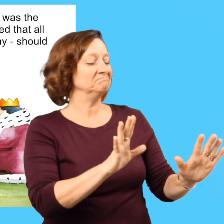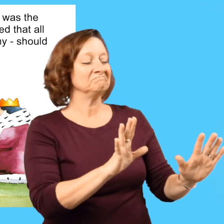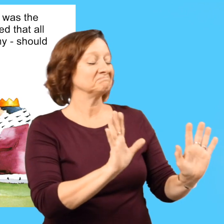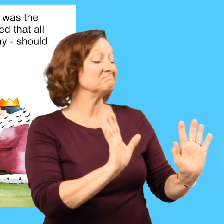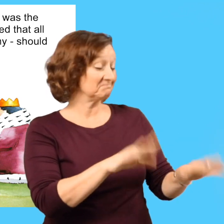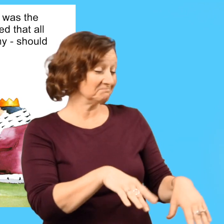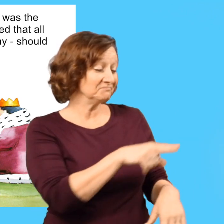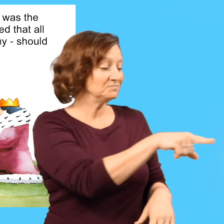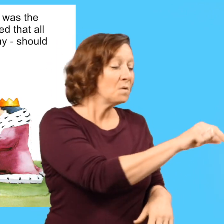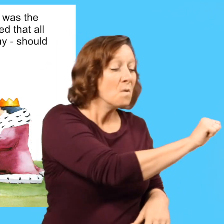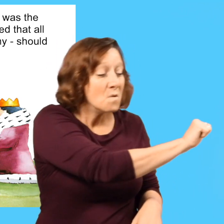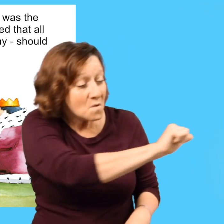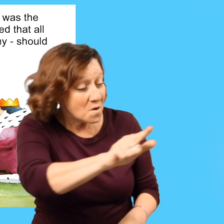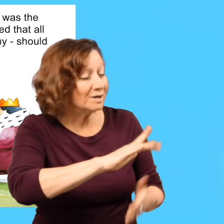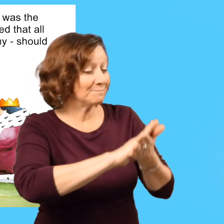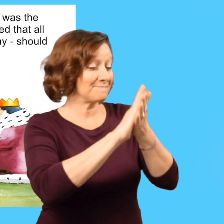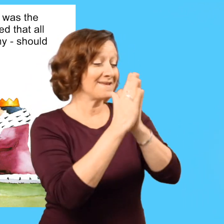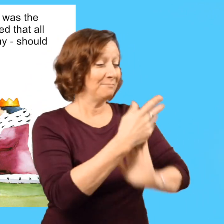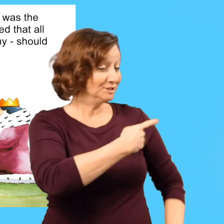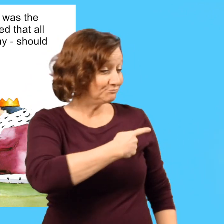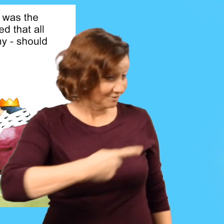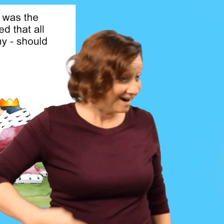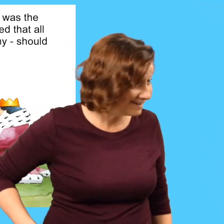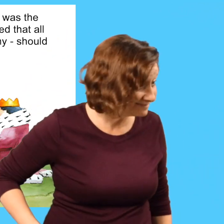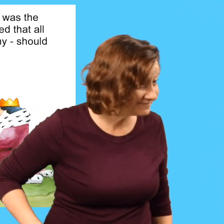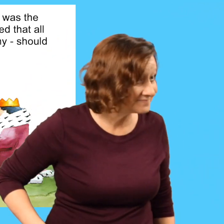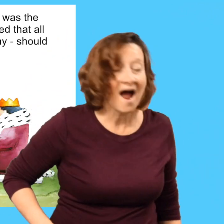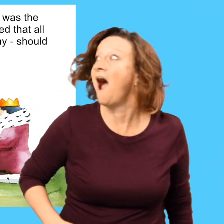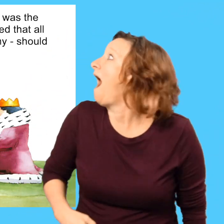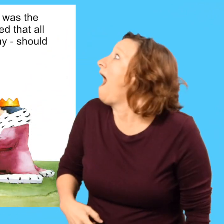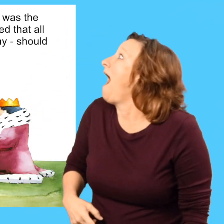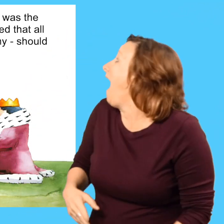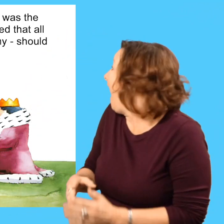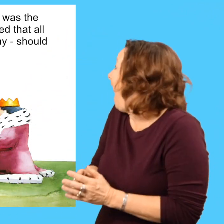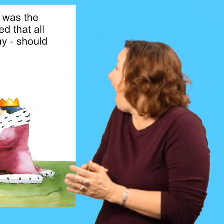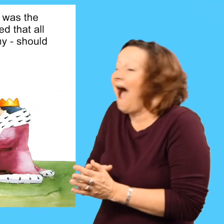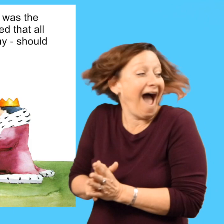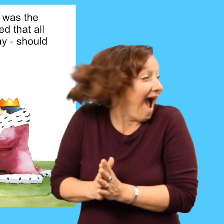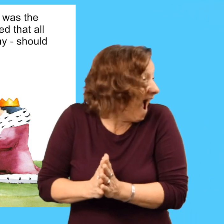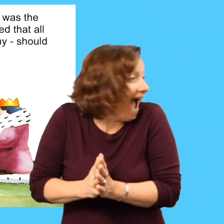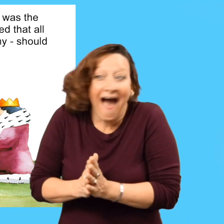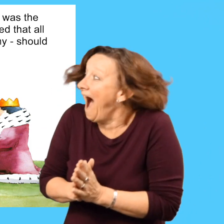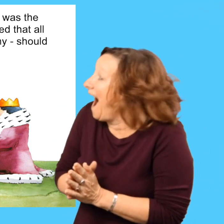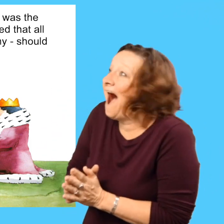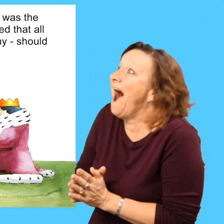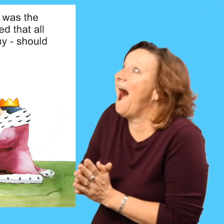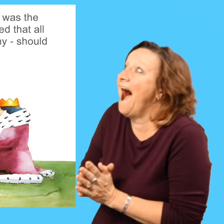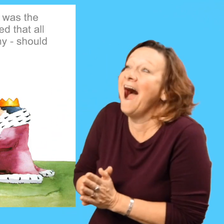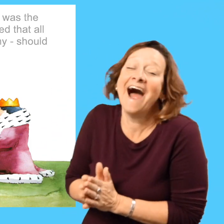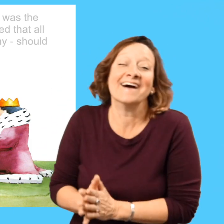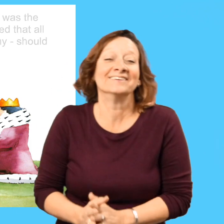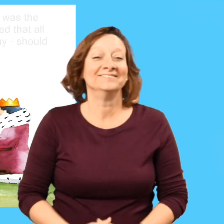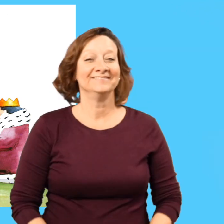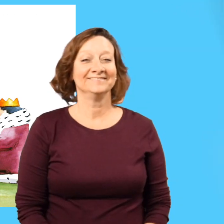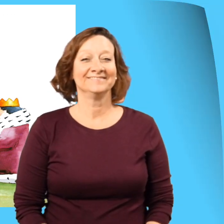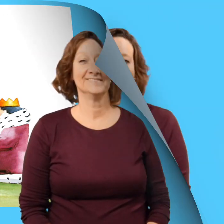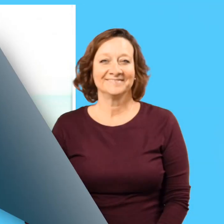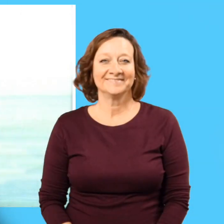which egg was the most wonderful. So the king decided that all three hens should be made princesses.